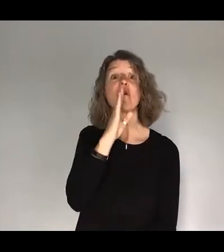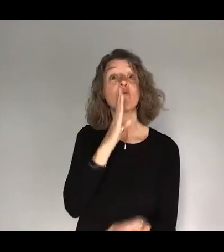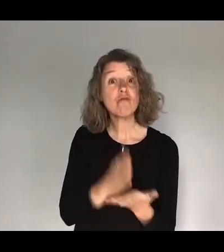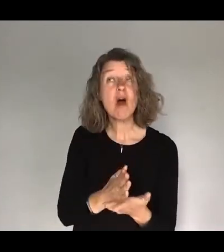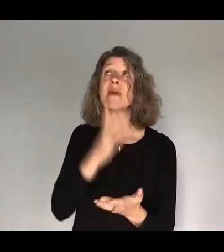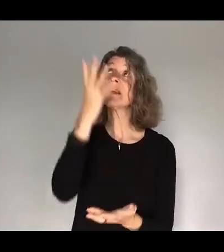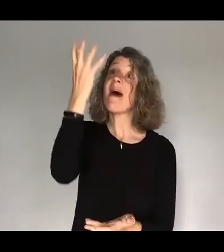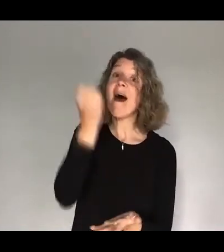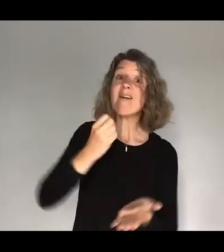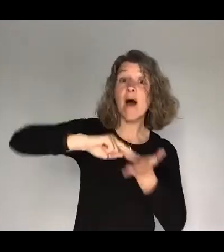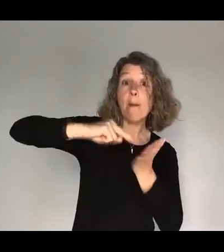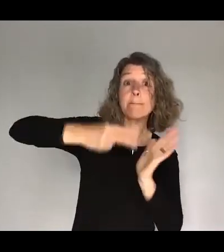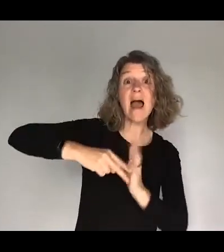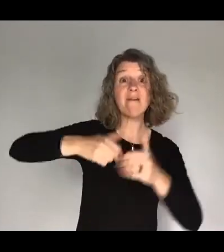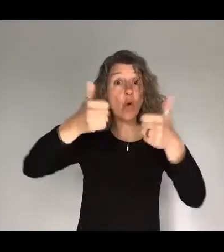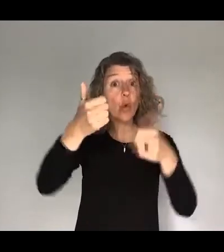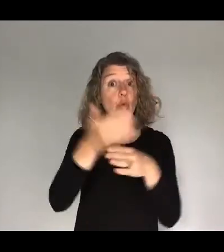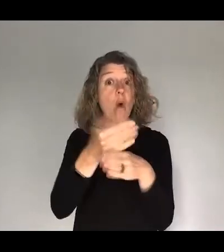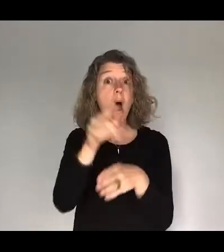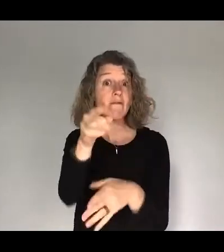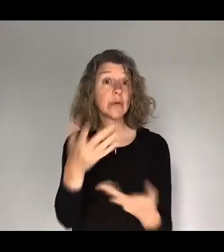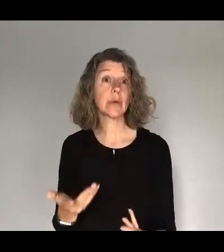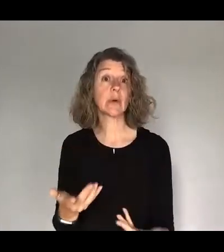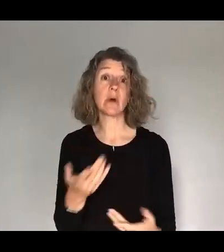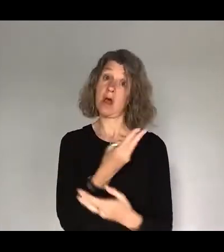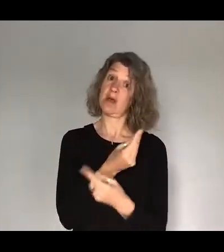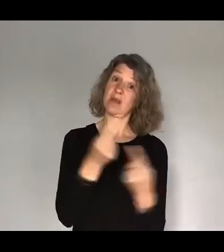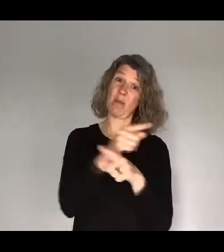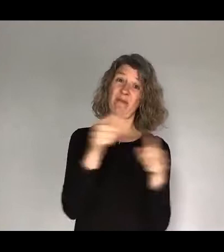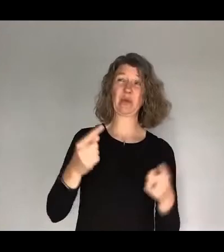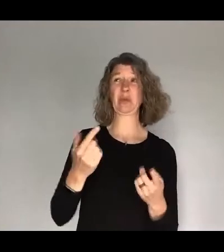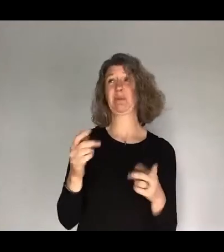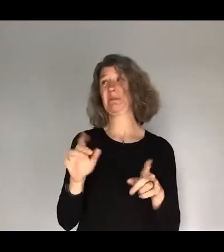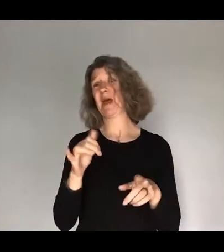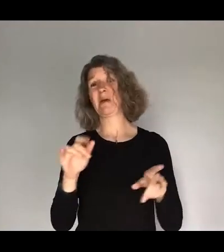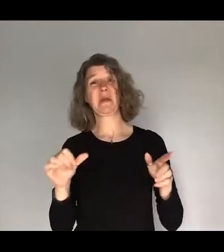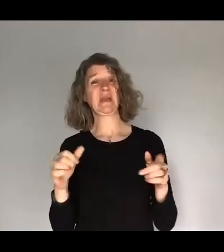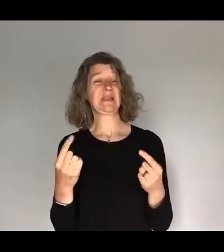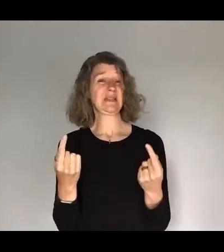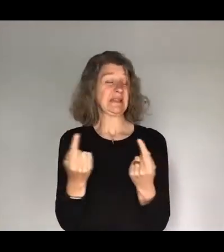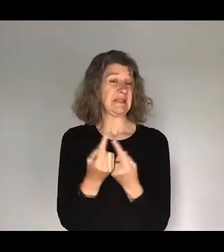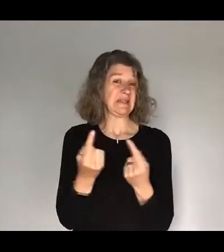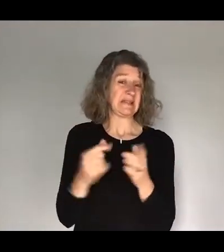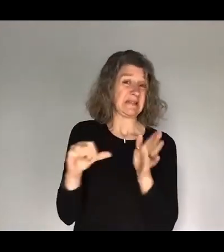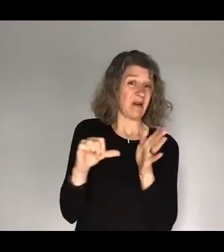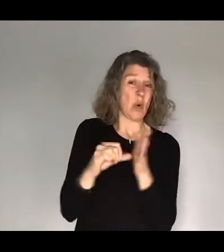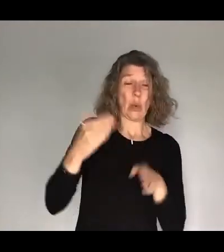us, we may have come this morning and there's issues at work. There's issues in our family. Maybe there's health issues.